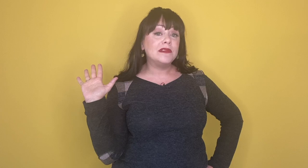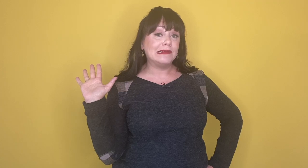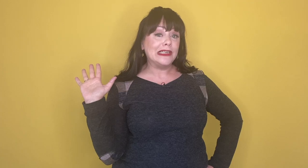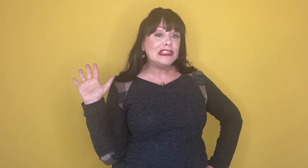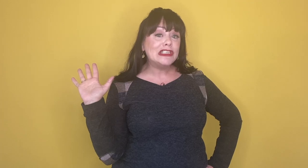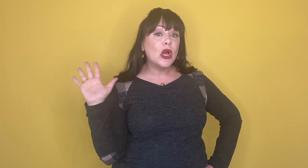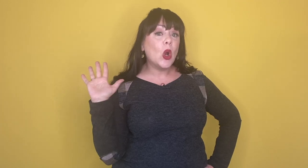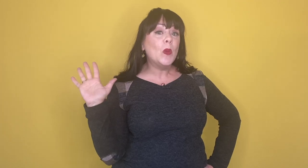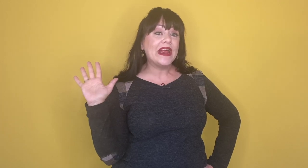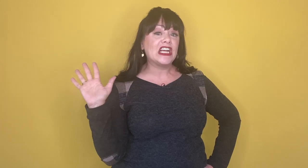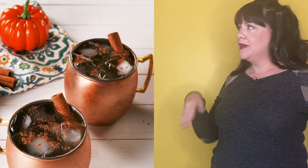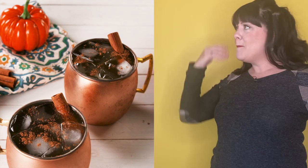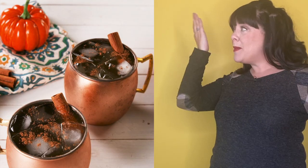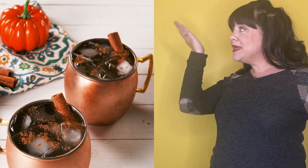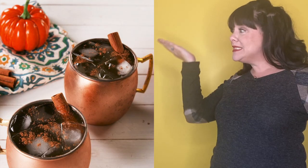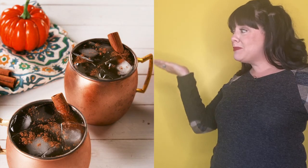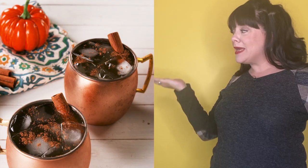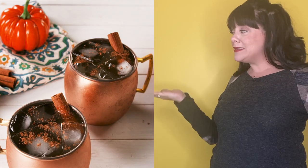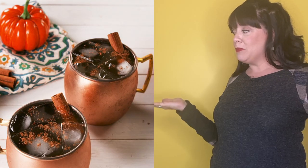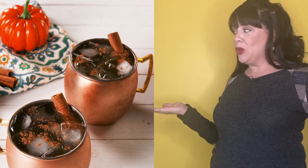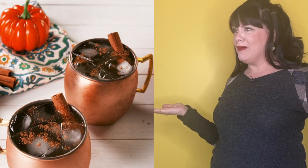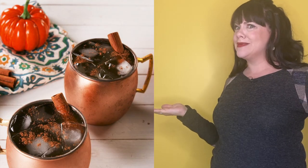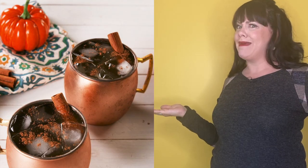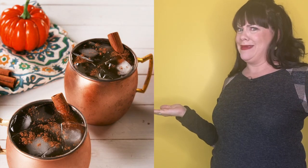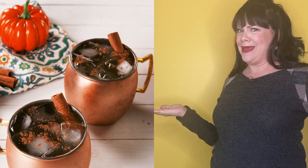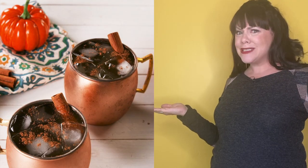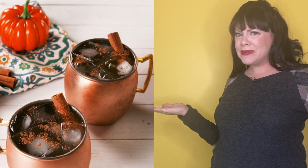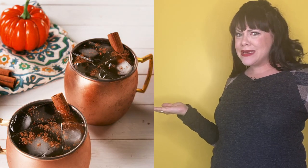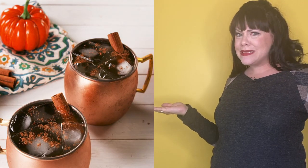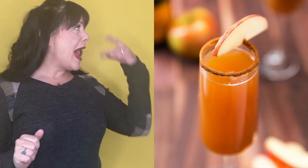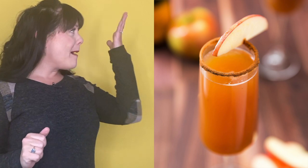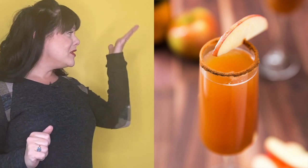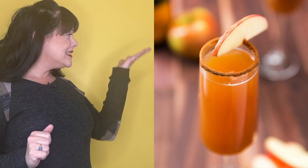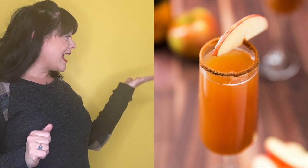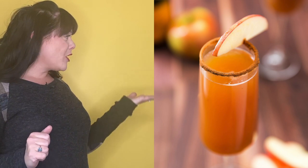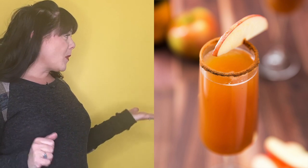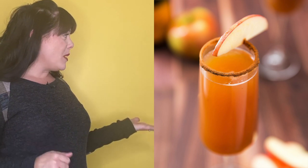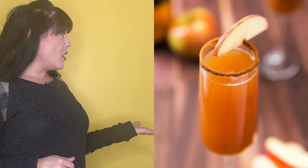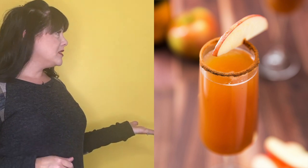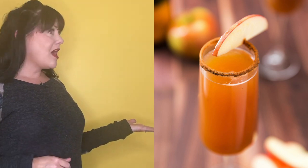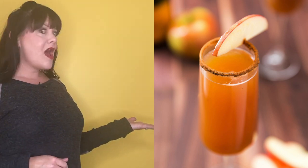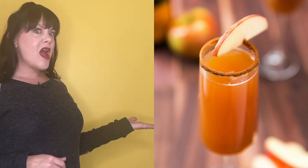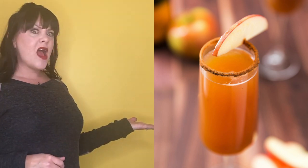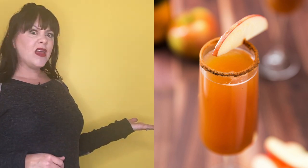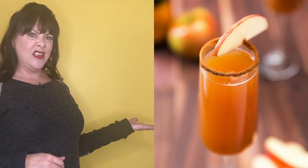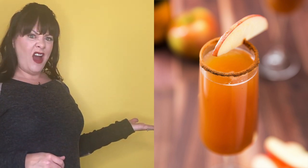Delish. Oh my gosh. Pumpkin Spice Mules. Yes, please. Apple Cider Mimosa. Yum.